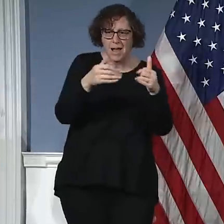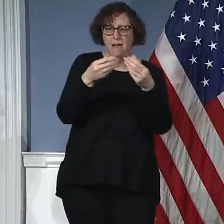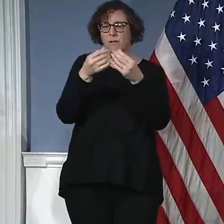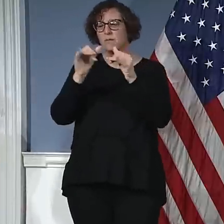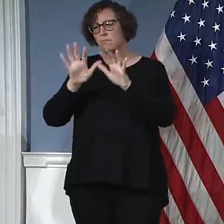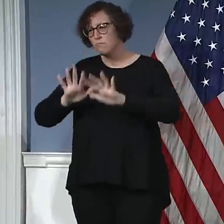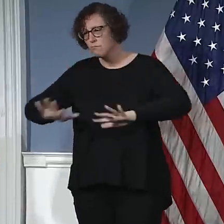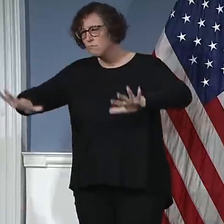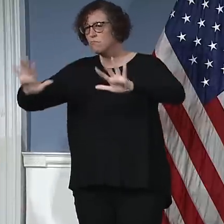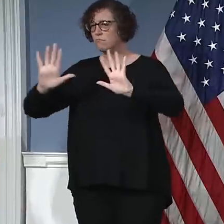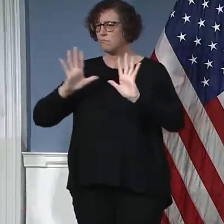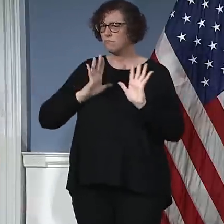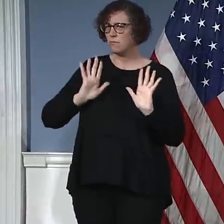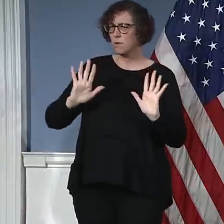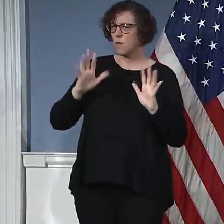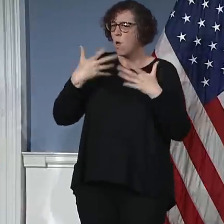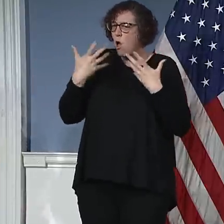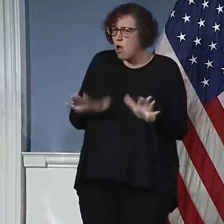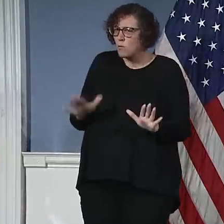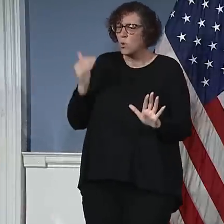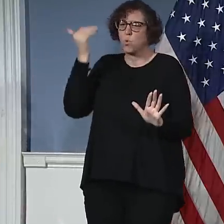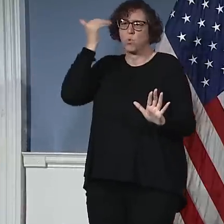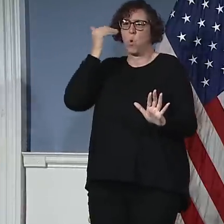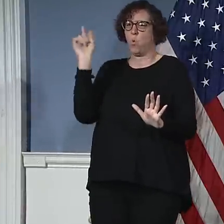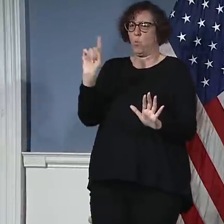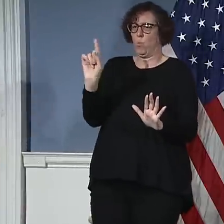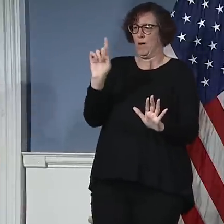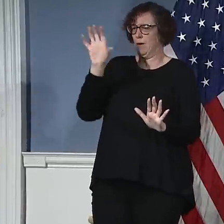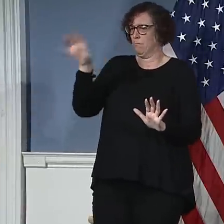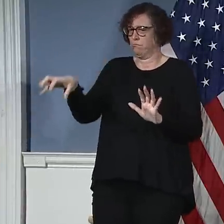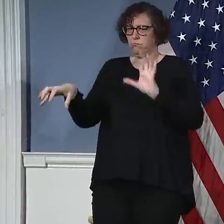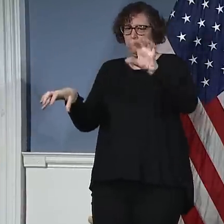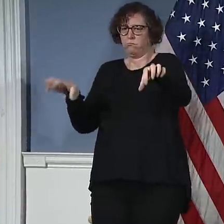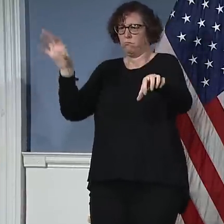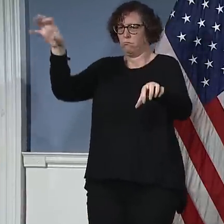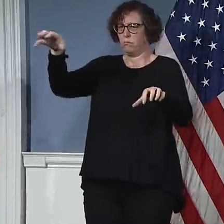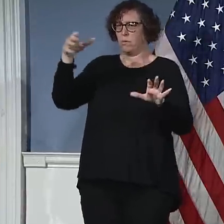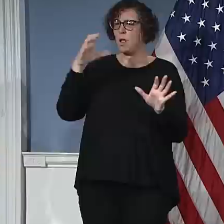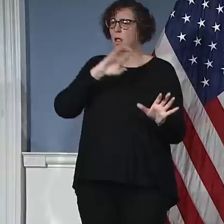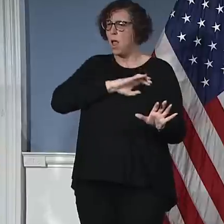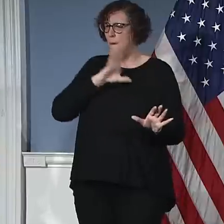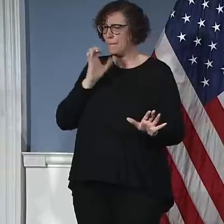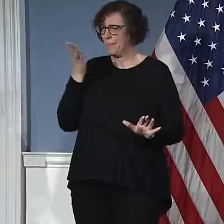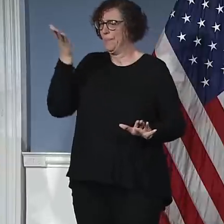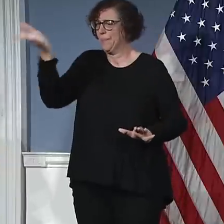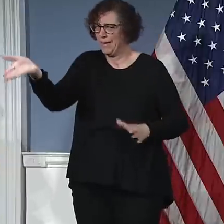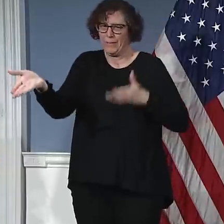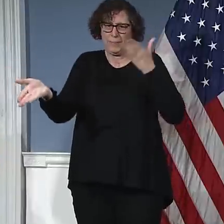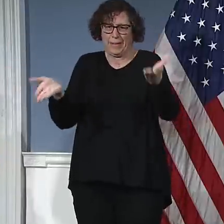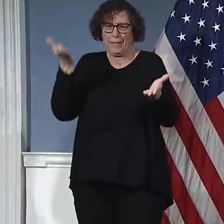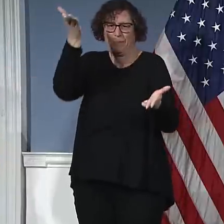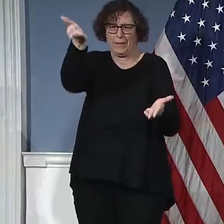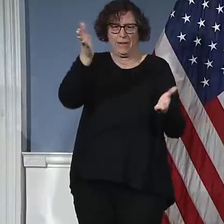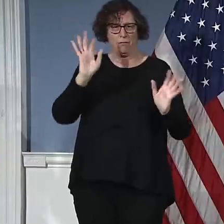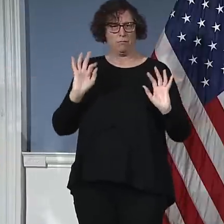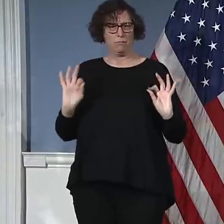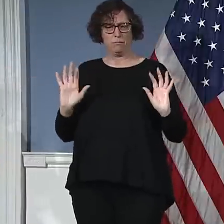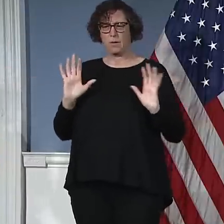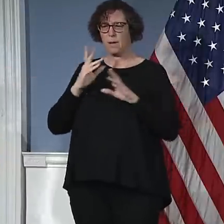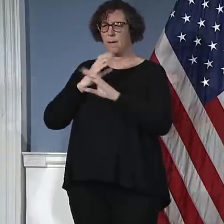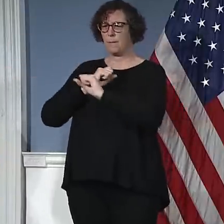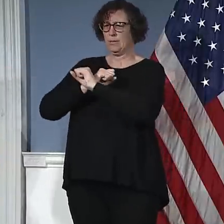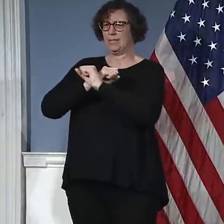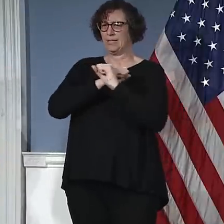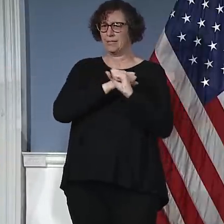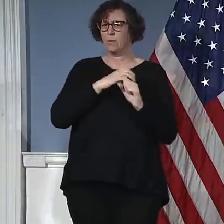and we know how to enforce them and that's what we're doing. But we're going to work to set up a select number of other locations, but with enforcement attached.